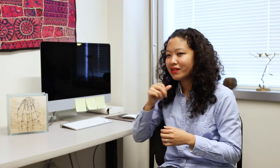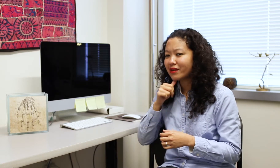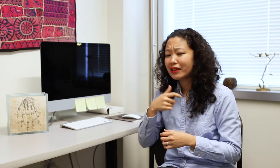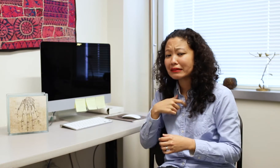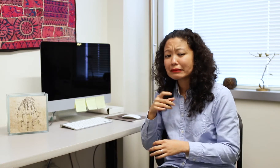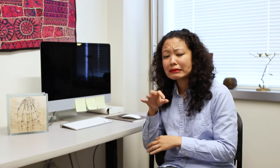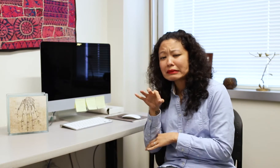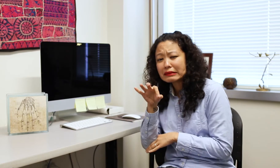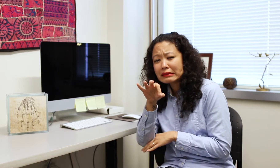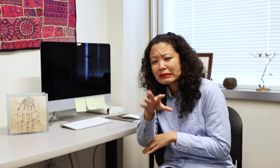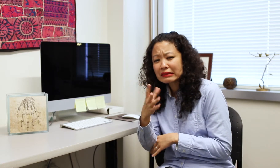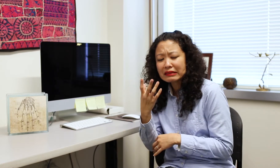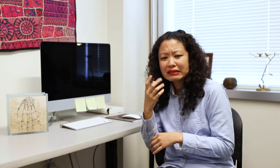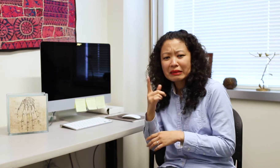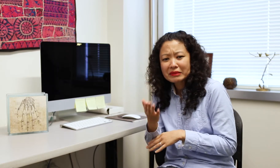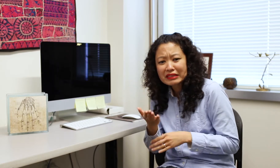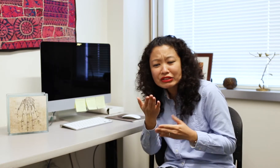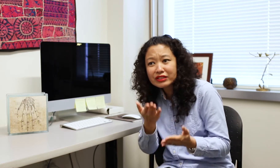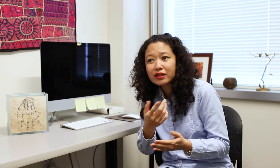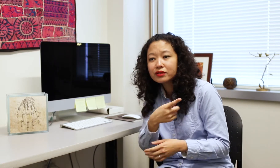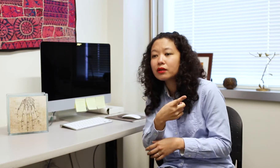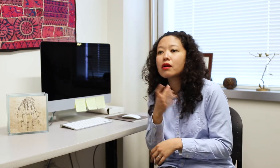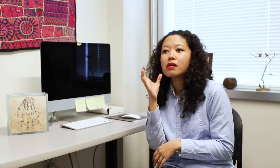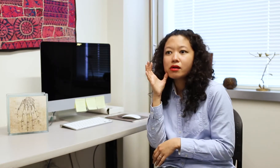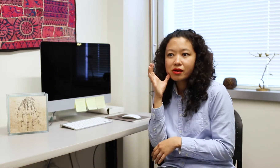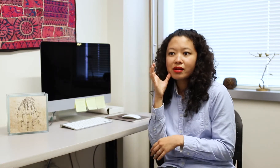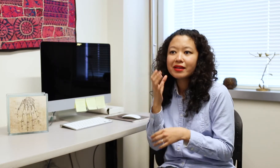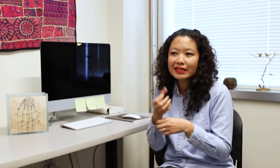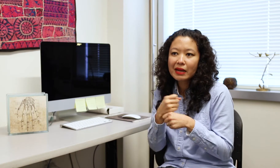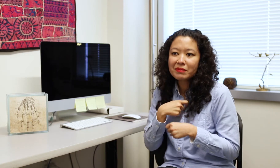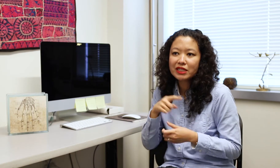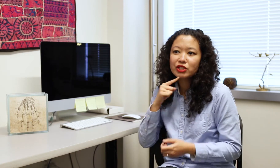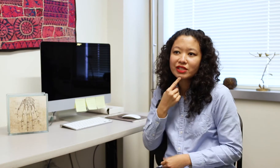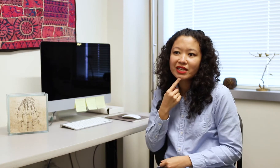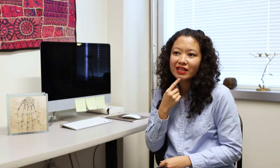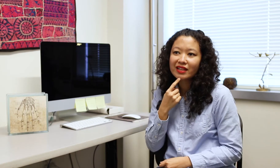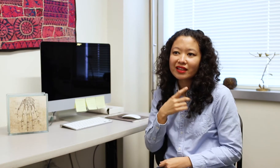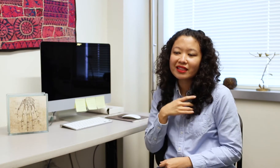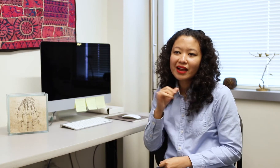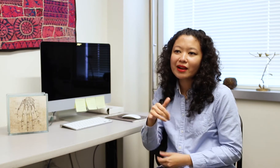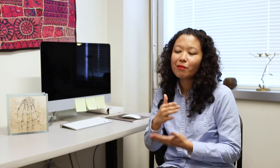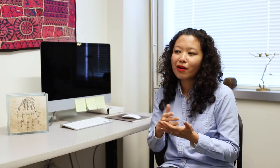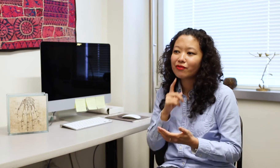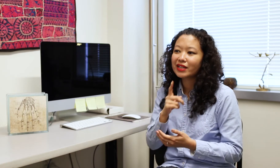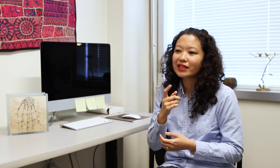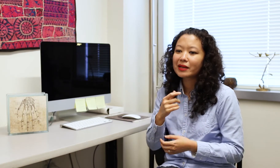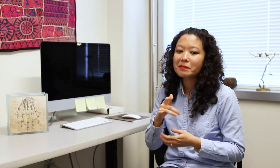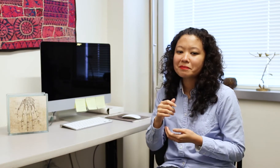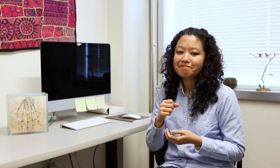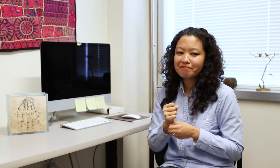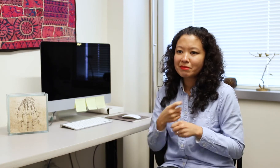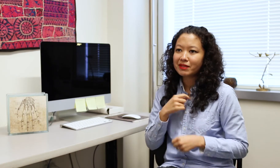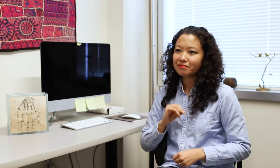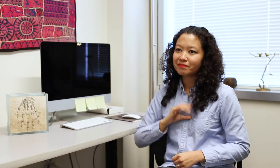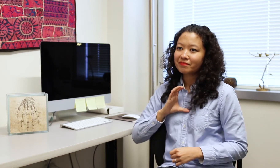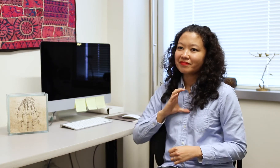hesitatingly offer feedback or a suggestion here and there, she would sincerely listen. I like that about her because it makes me feel valued.